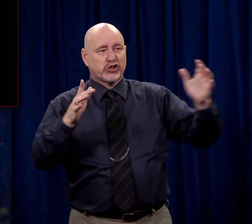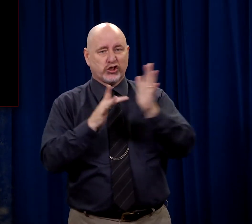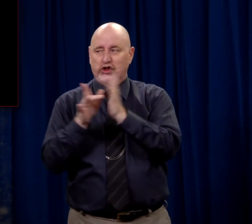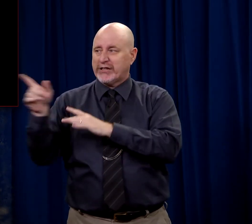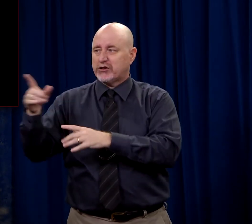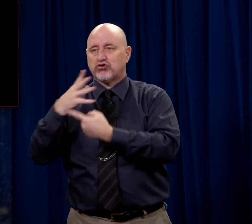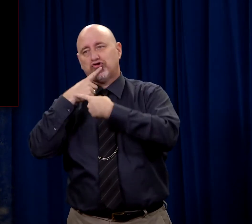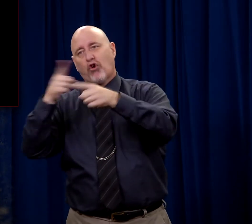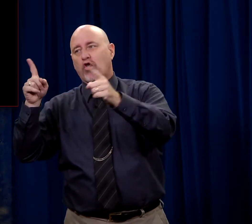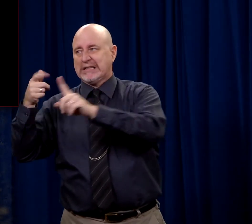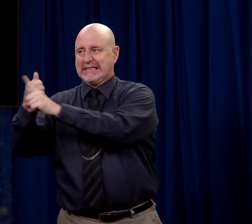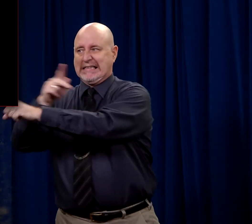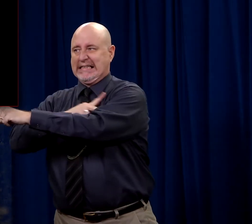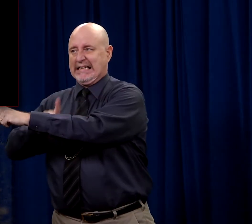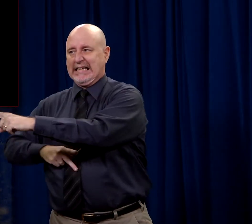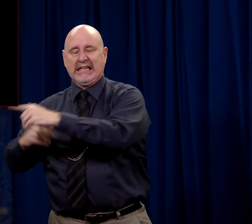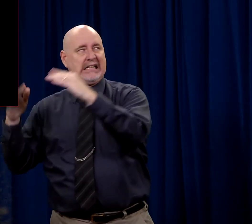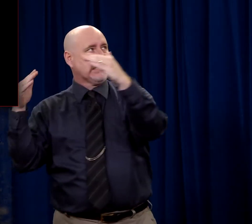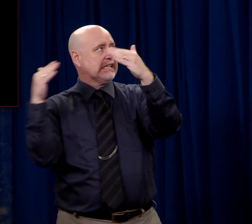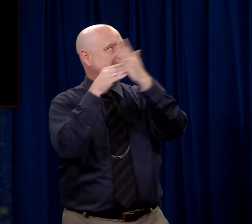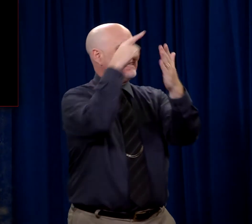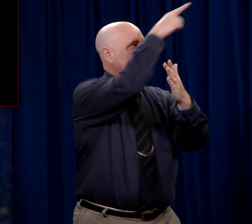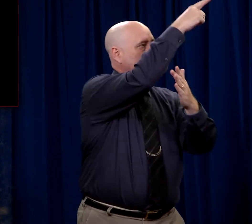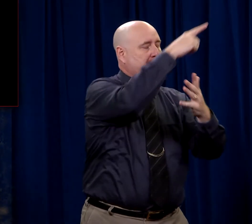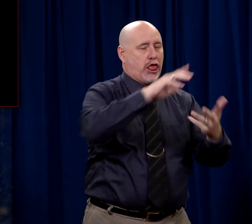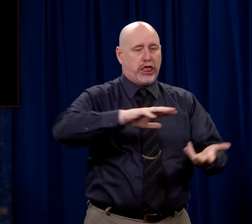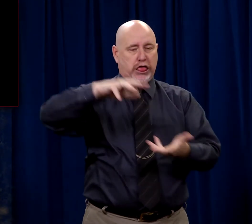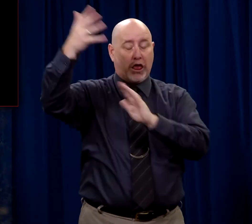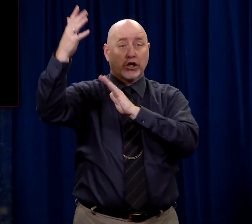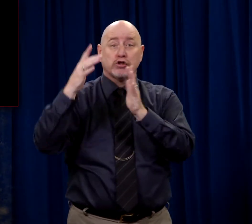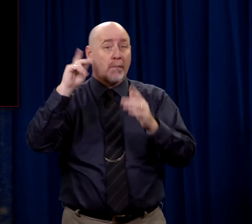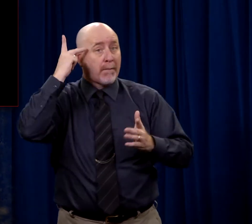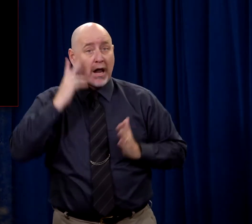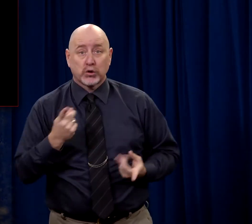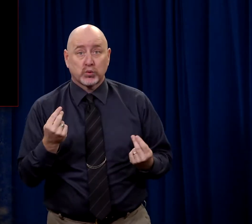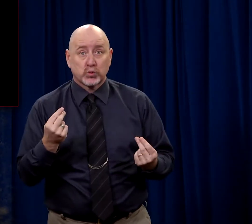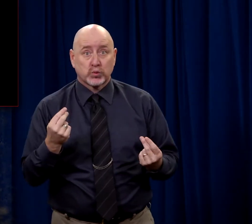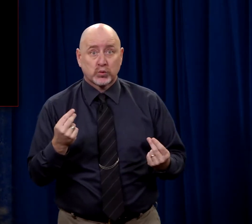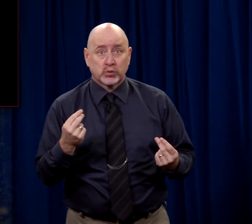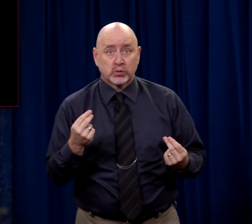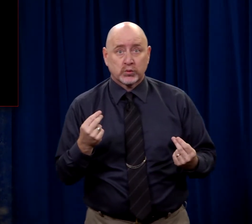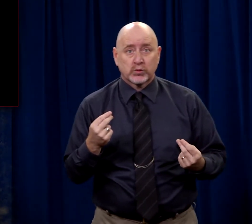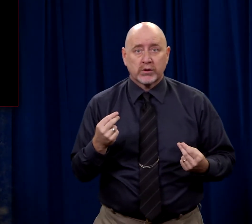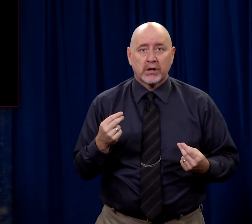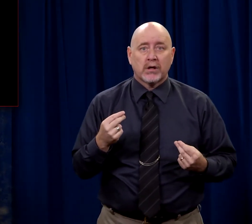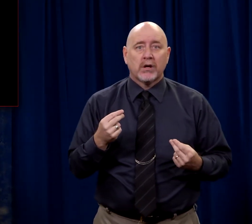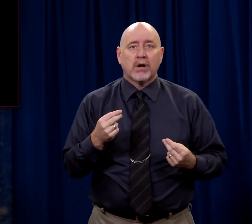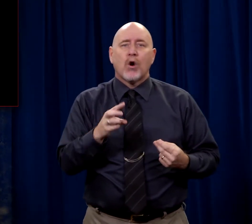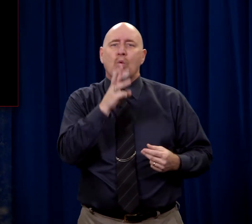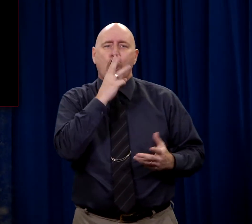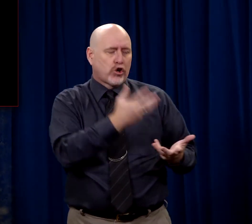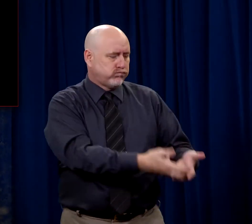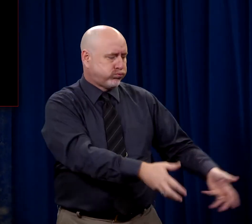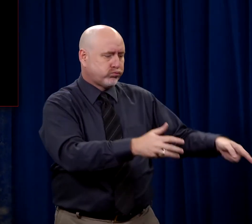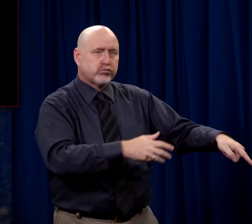this Jesus professes to be a king and it's just a mess. And here's what Pilate does. He goes to a basin of water